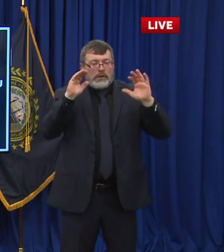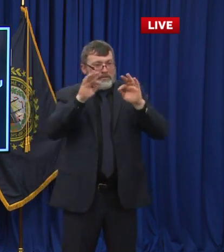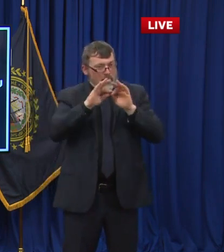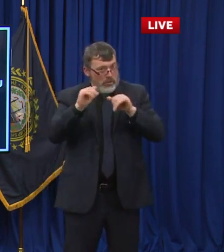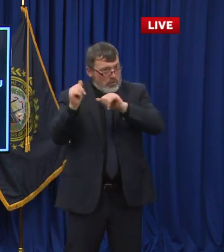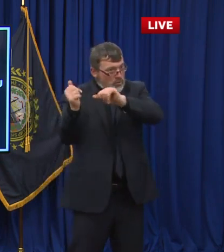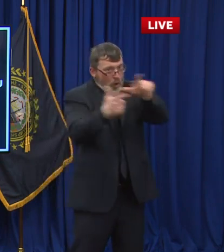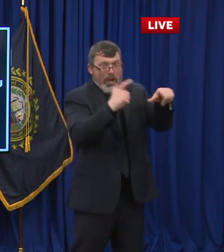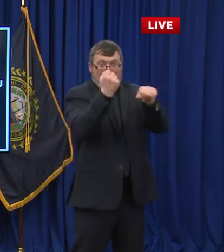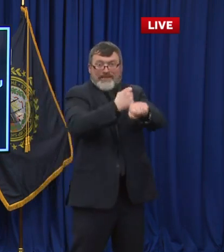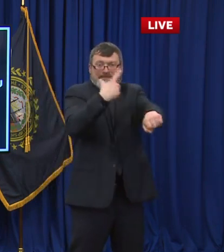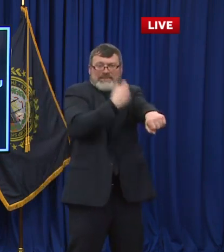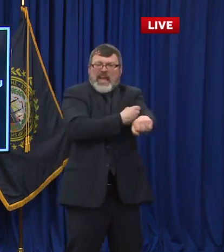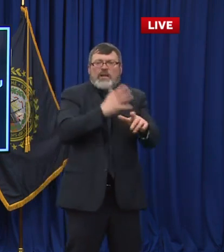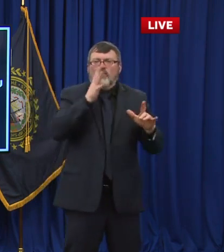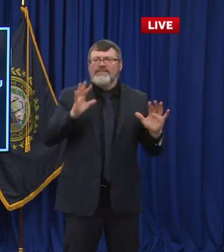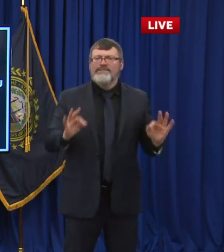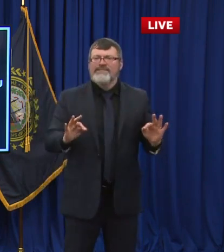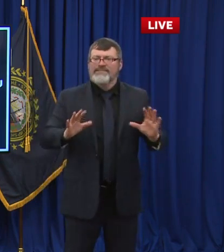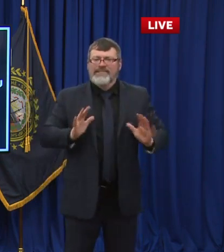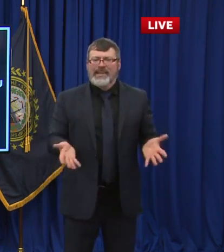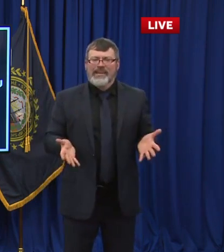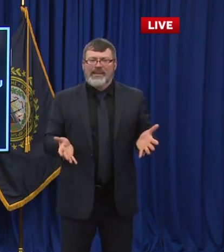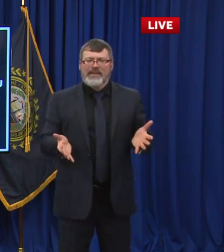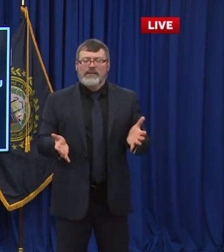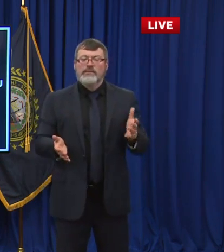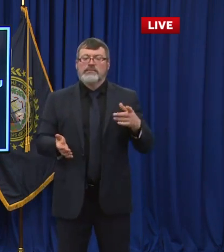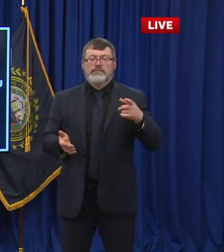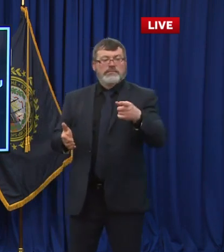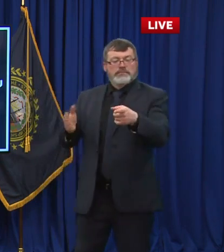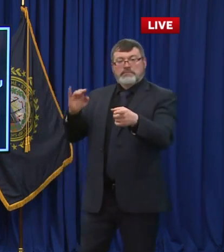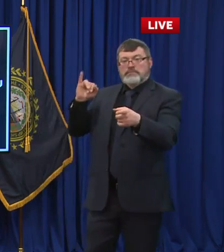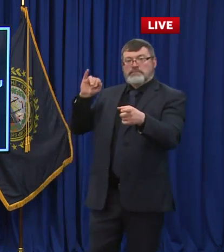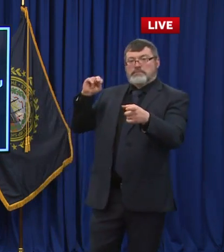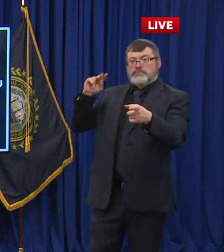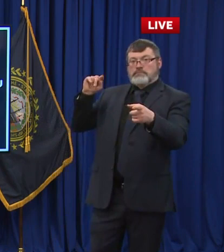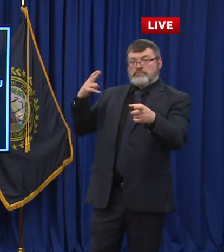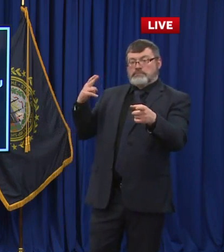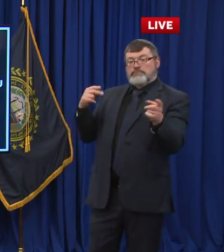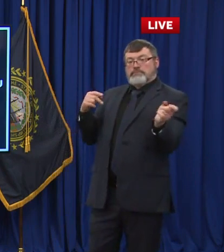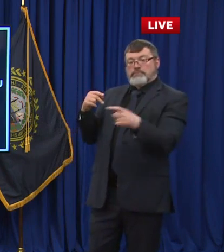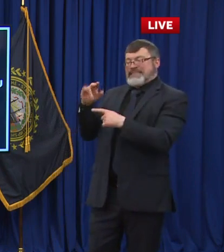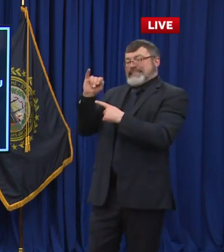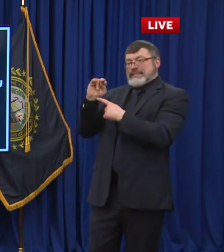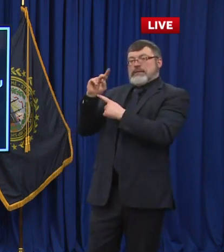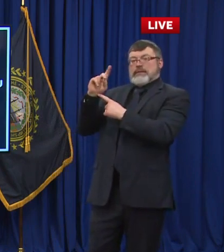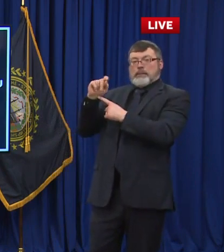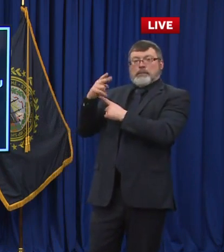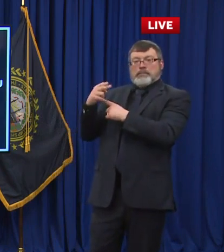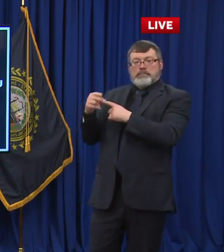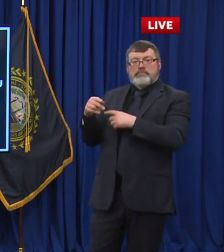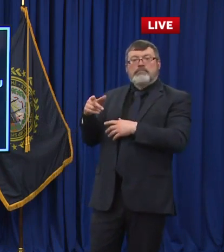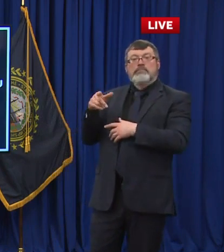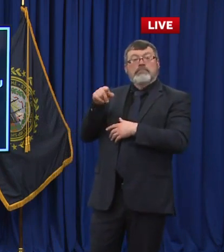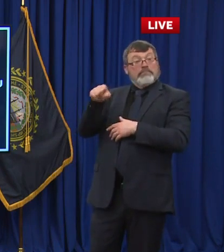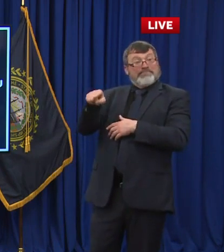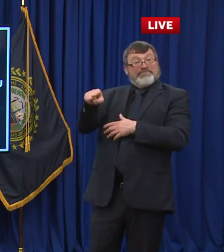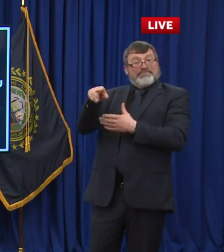Sure. we'll go, yeah, then we'll go to the phones. Should colleges and prep schools and other housed